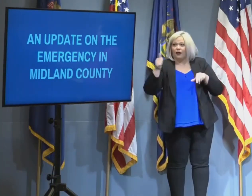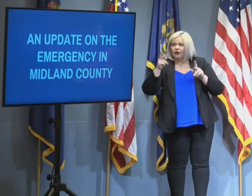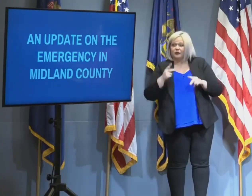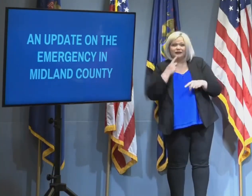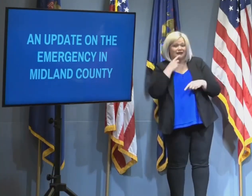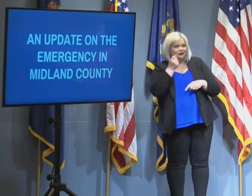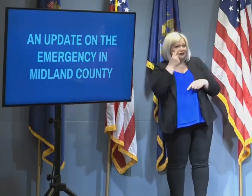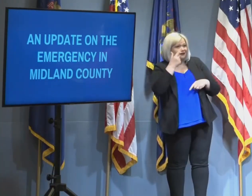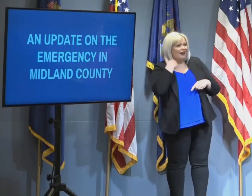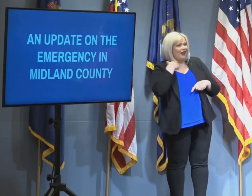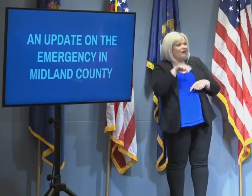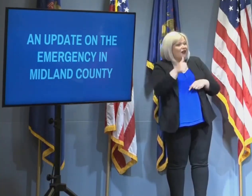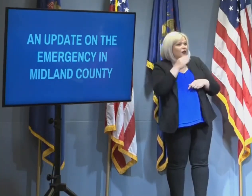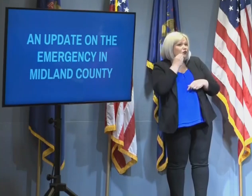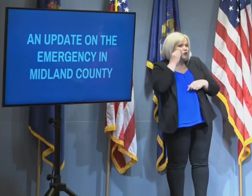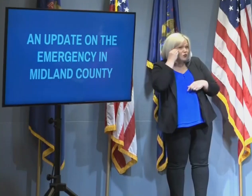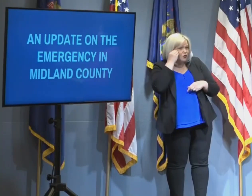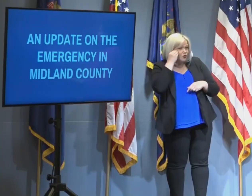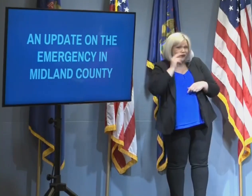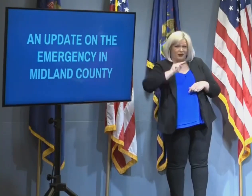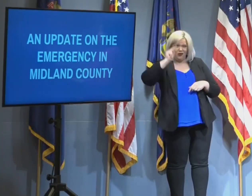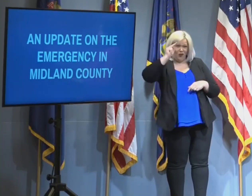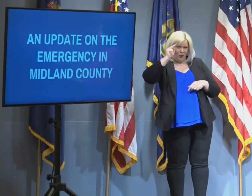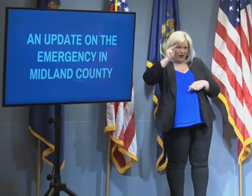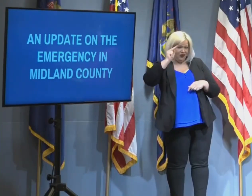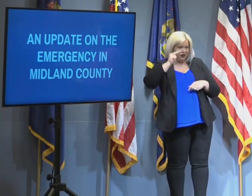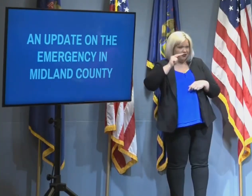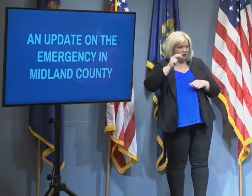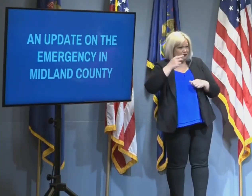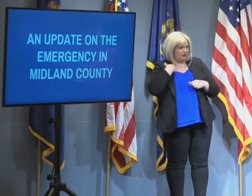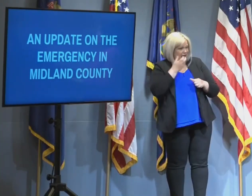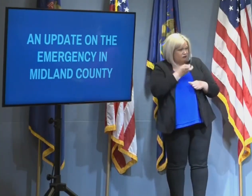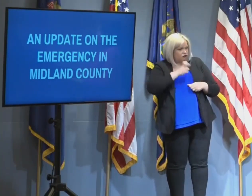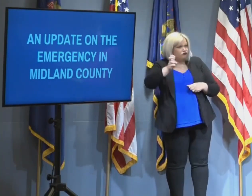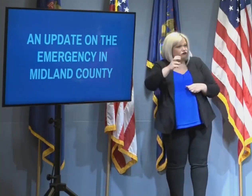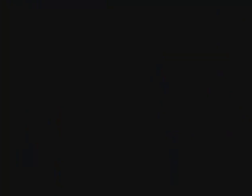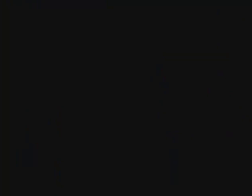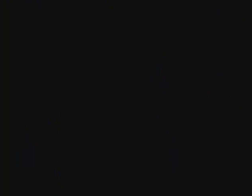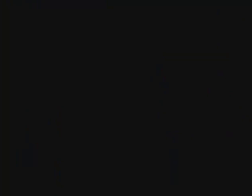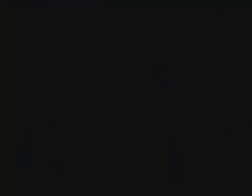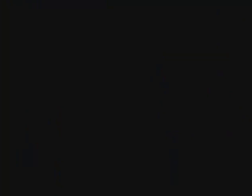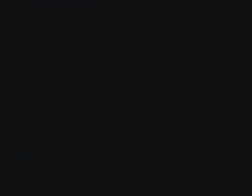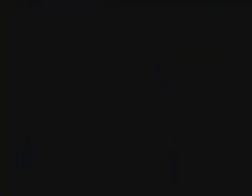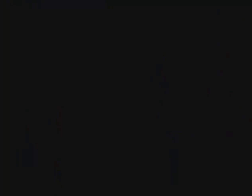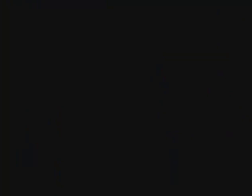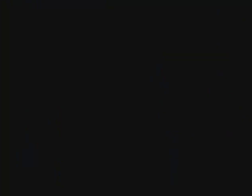have a place that I'm not using up north, maybe they could use that. It's generous.